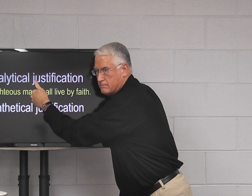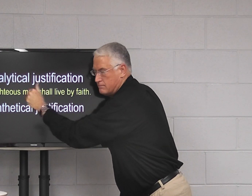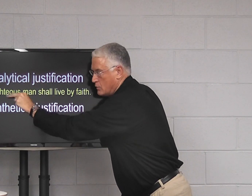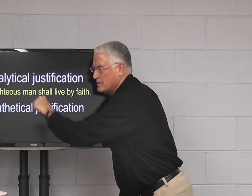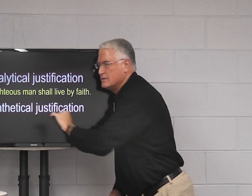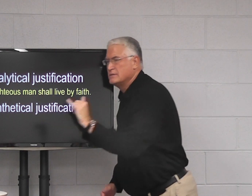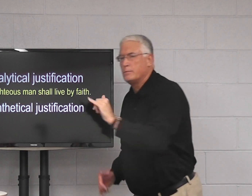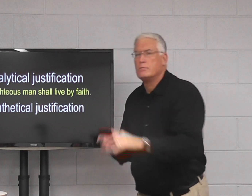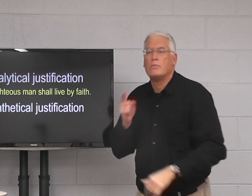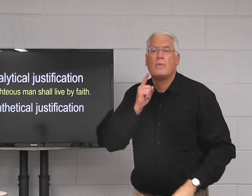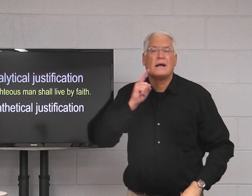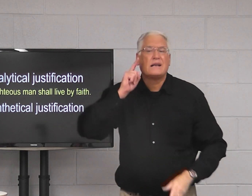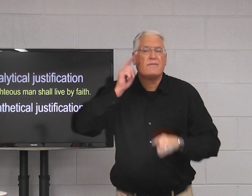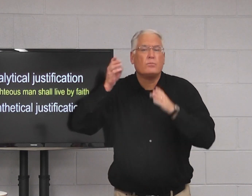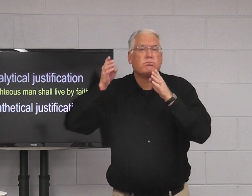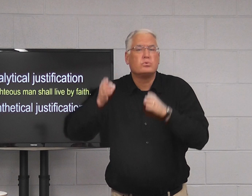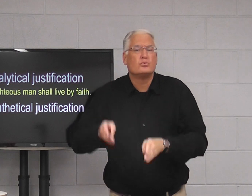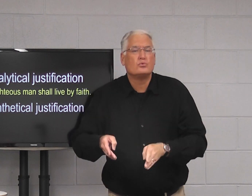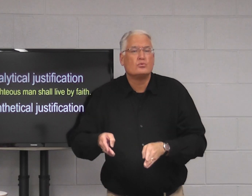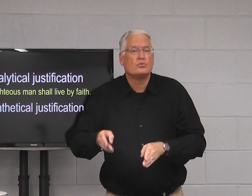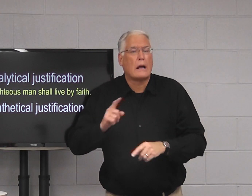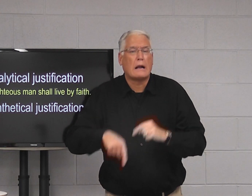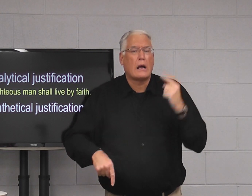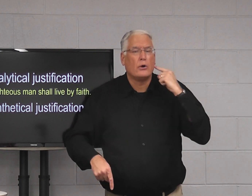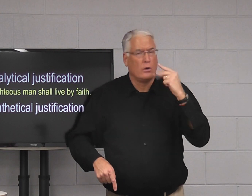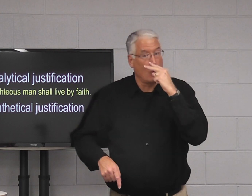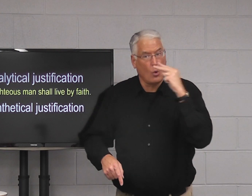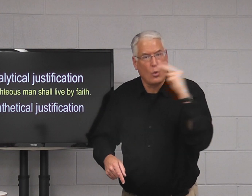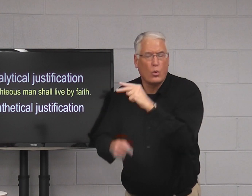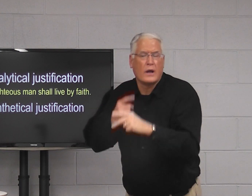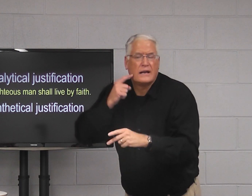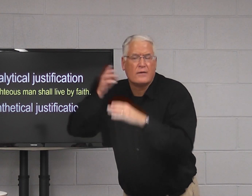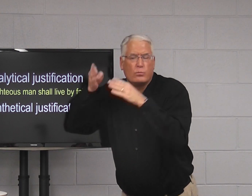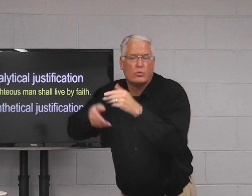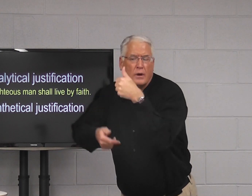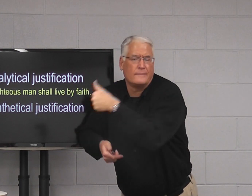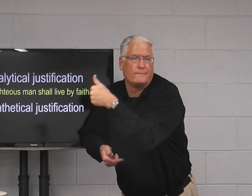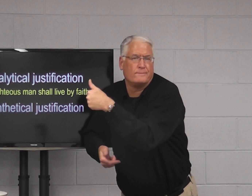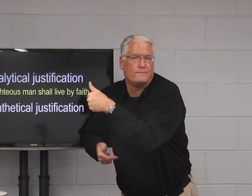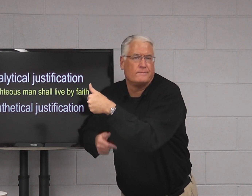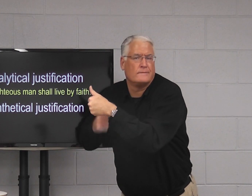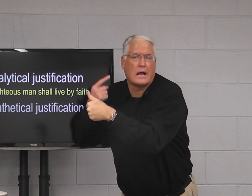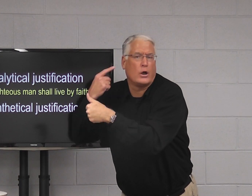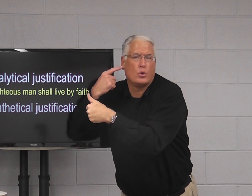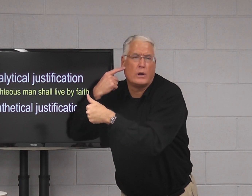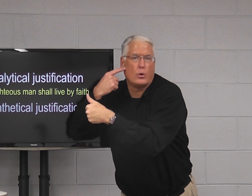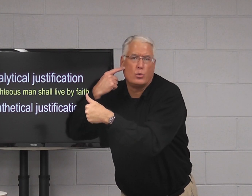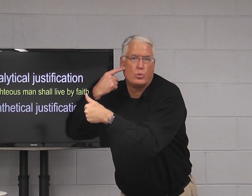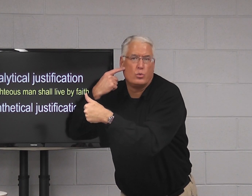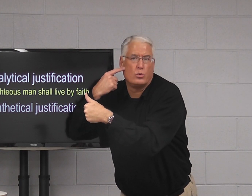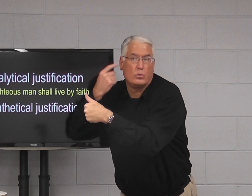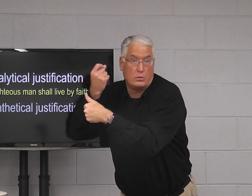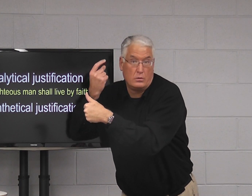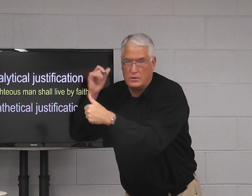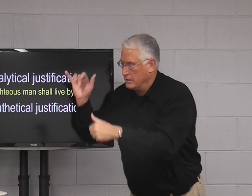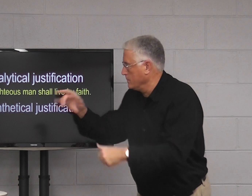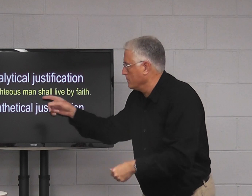means that they do it themselves, like the same, like the deaf person who can't hear, right?